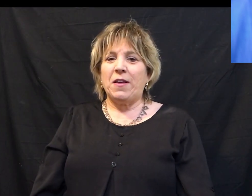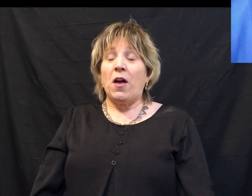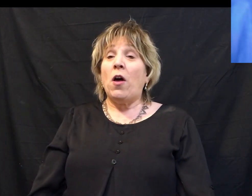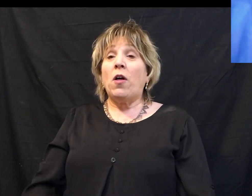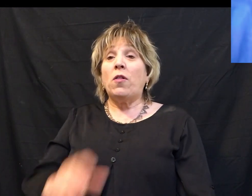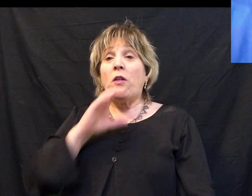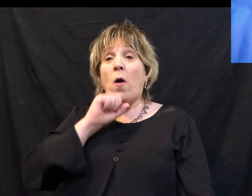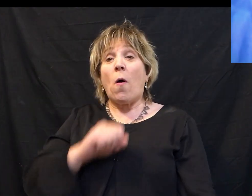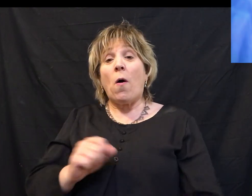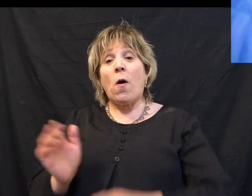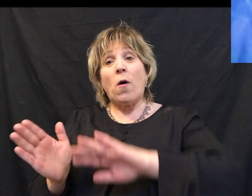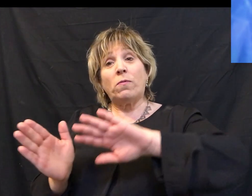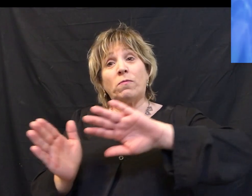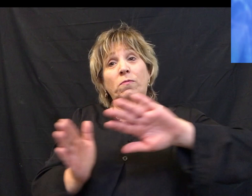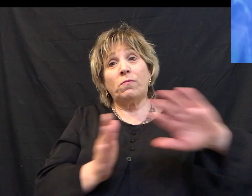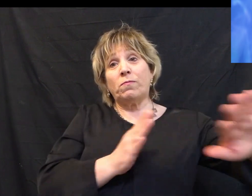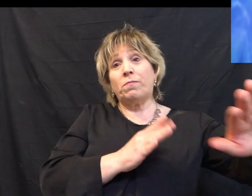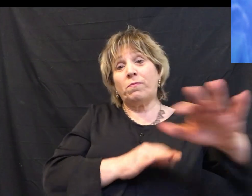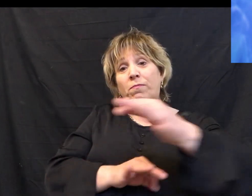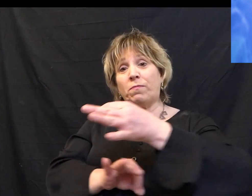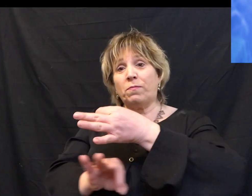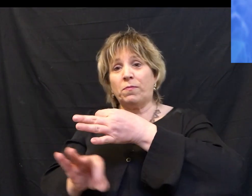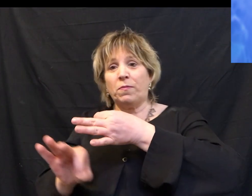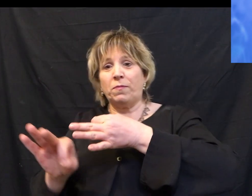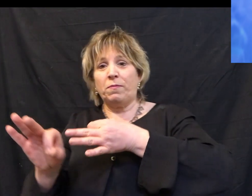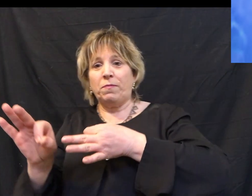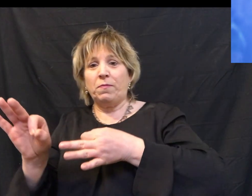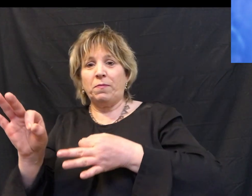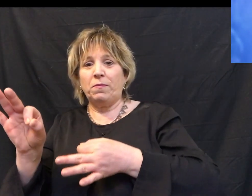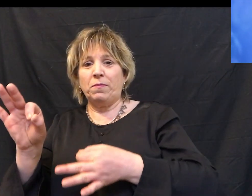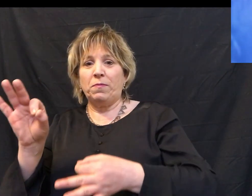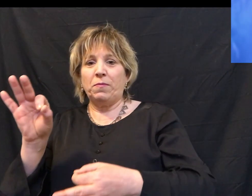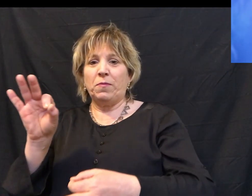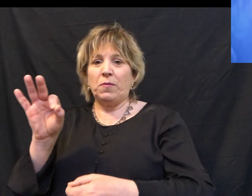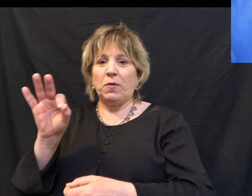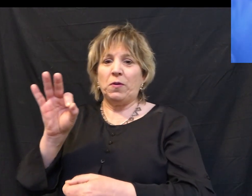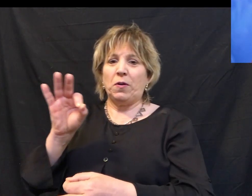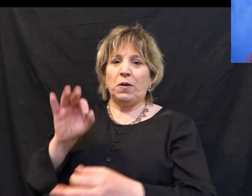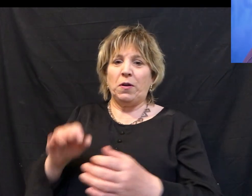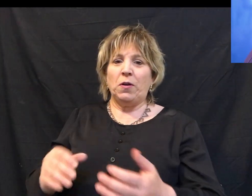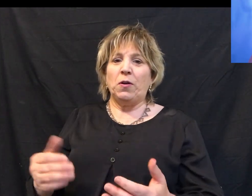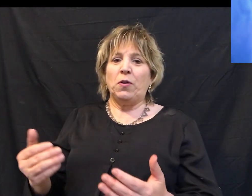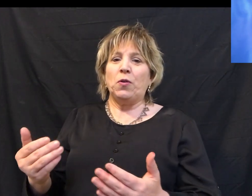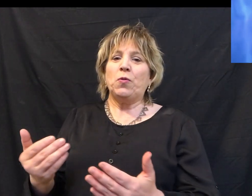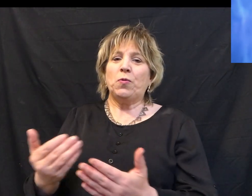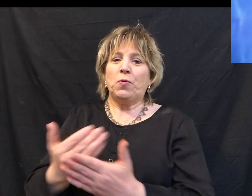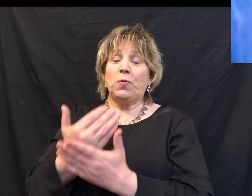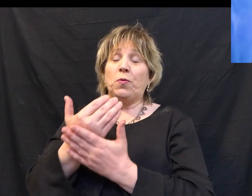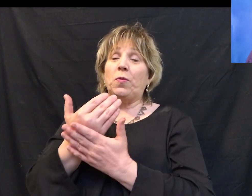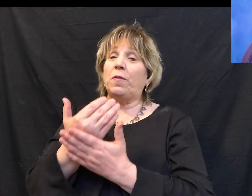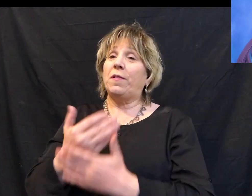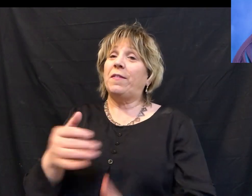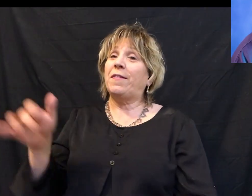Thank you very That's just what the